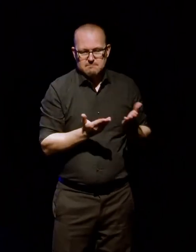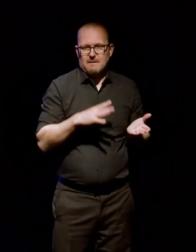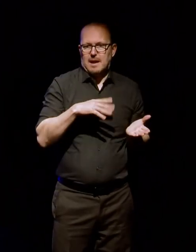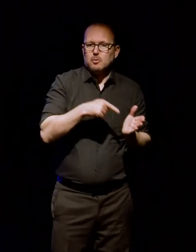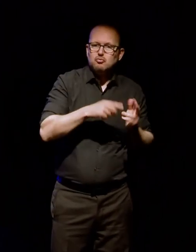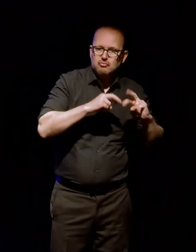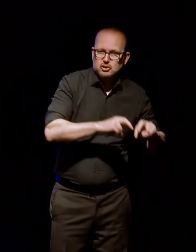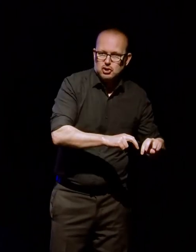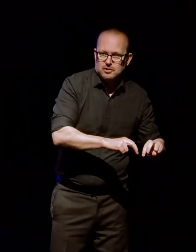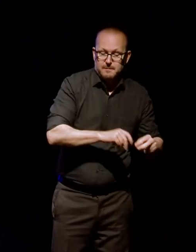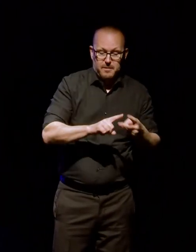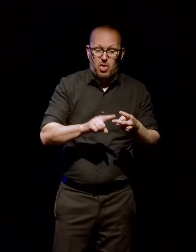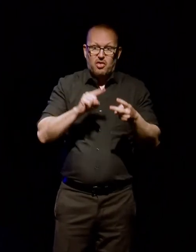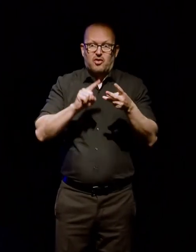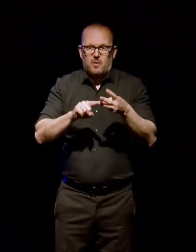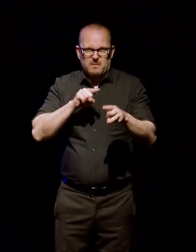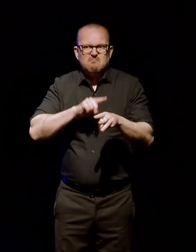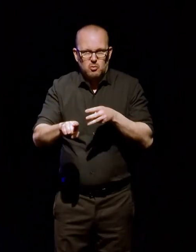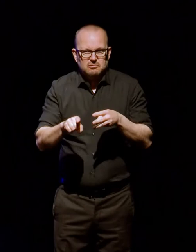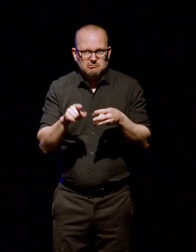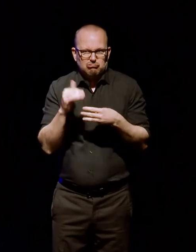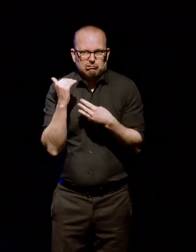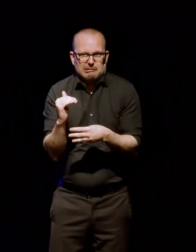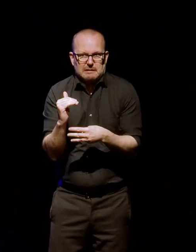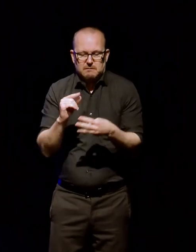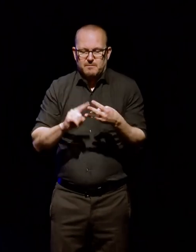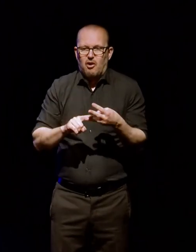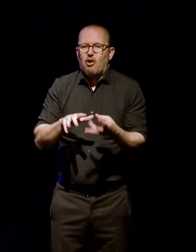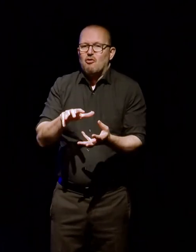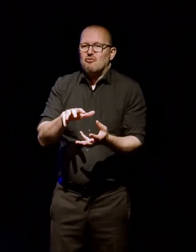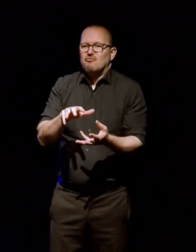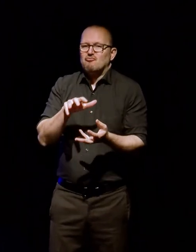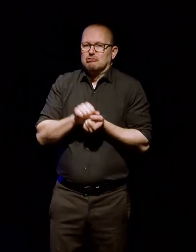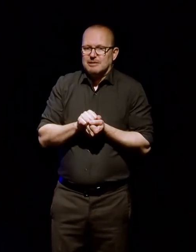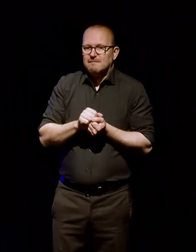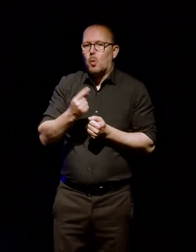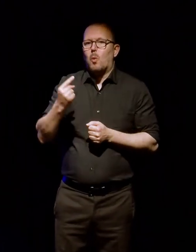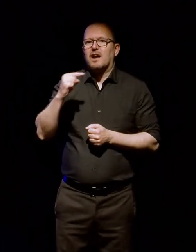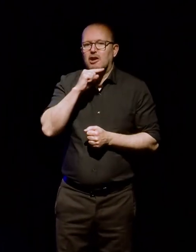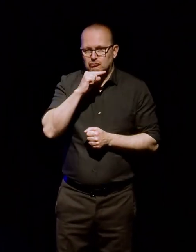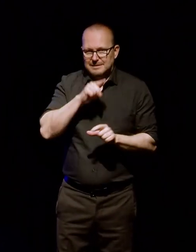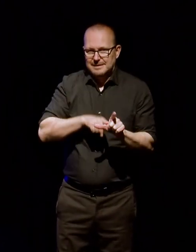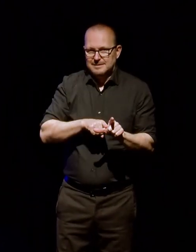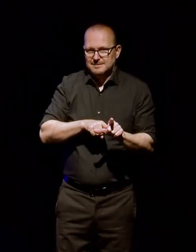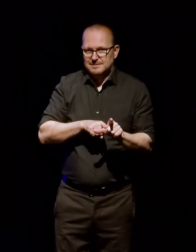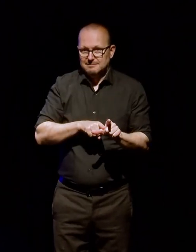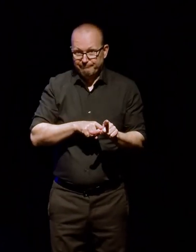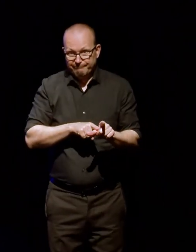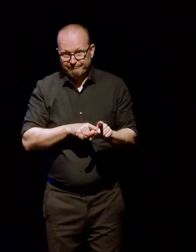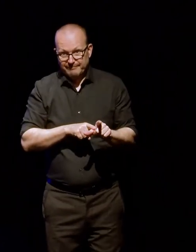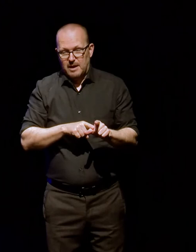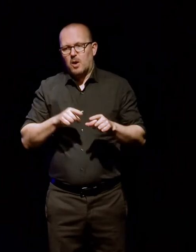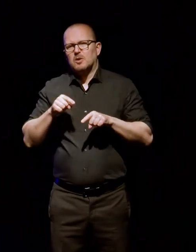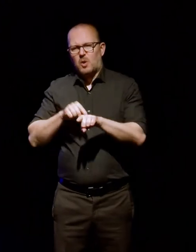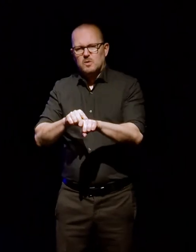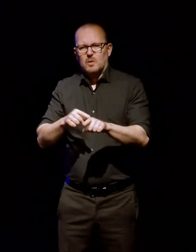most restrictive, uh, option was restricted for 100 years, which kind of was to tie in with the ATL 100. So, what will the